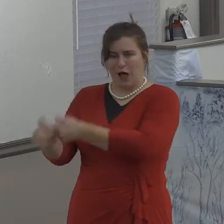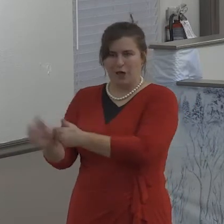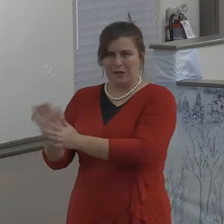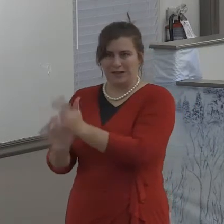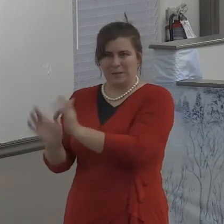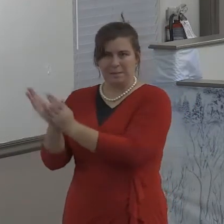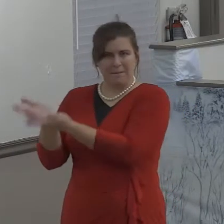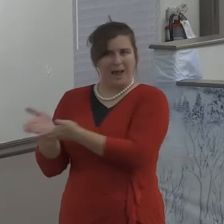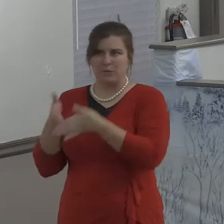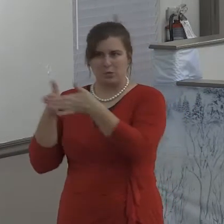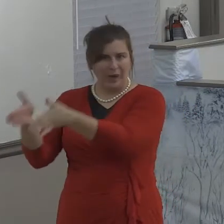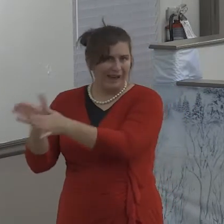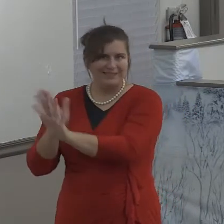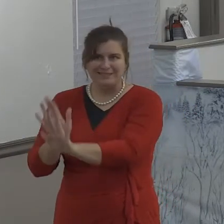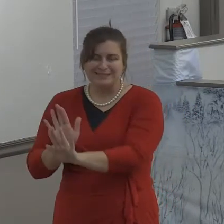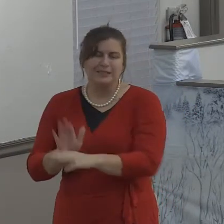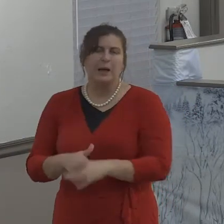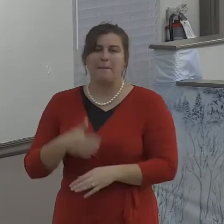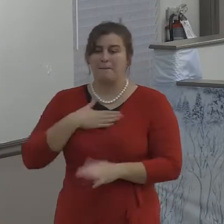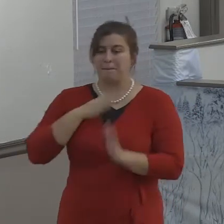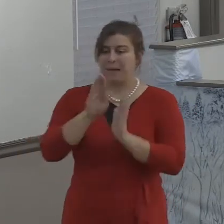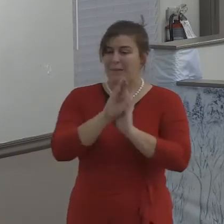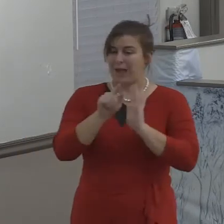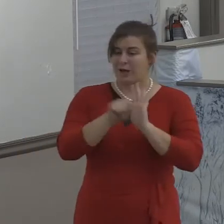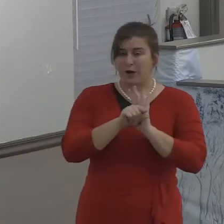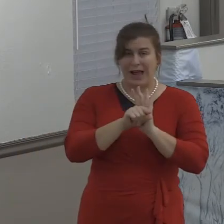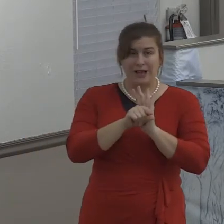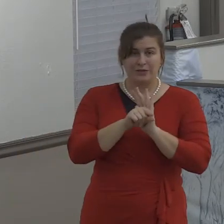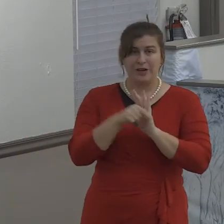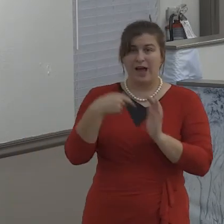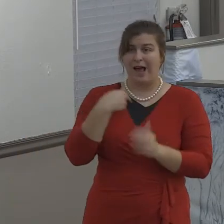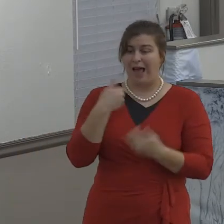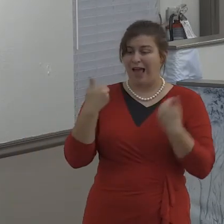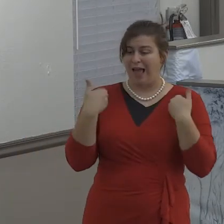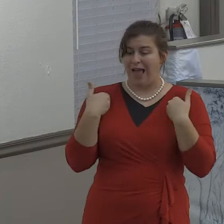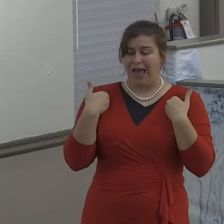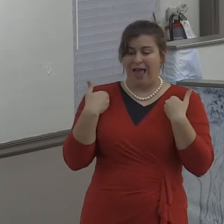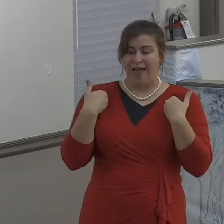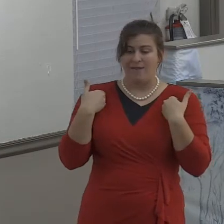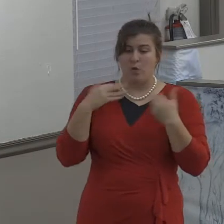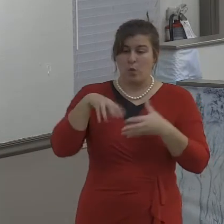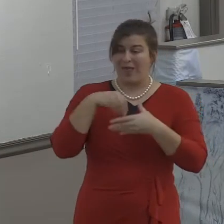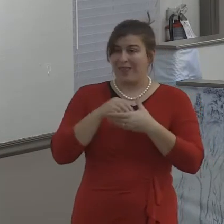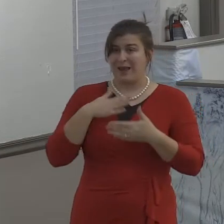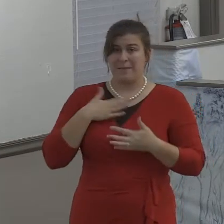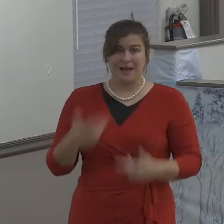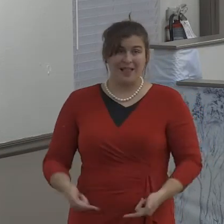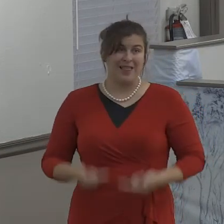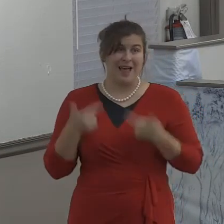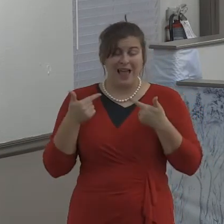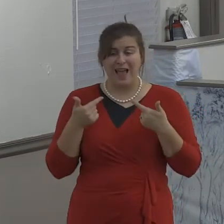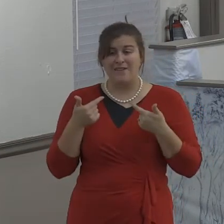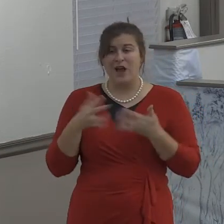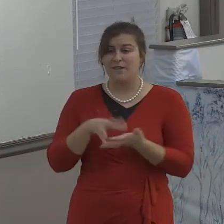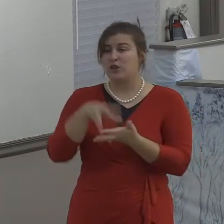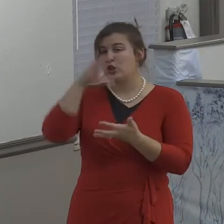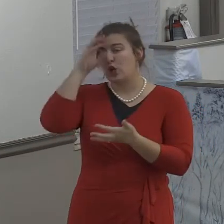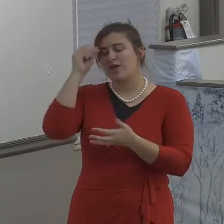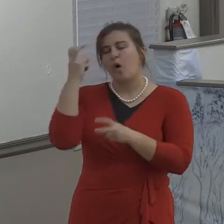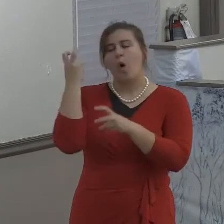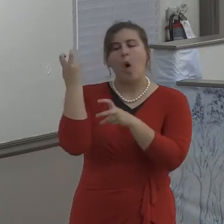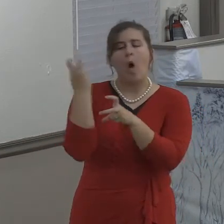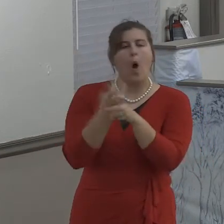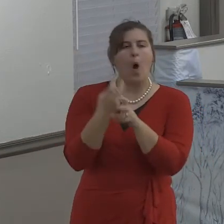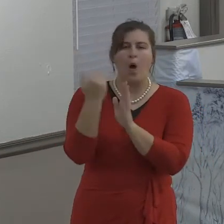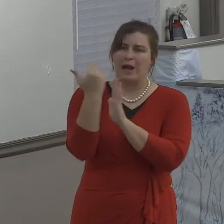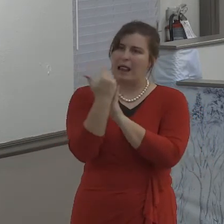I have, late in life, come to realize that it's just not worth it to